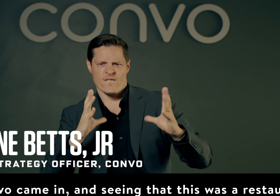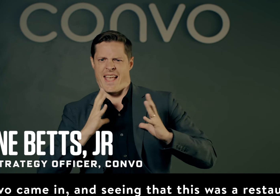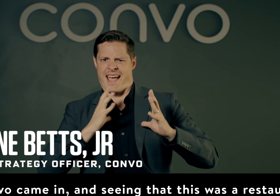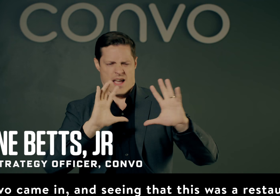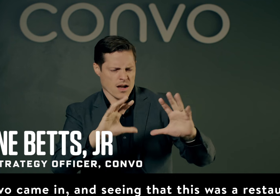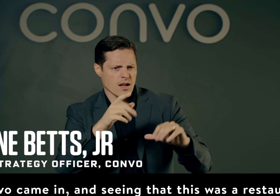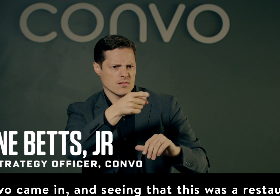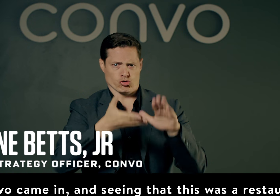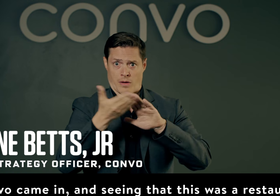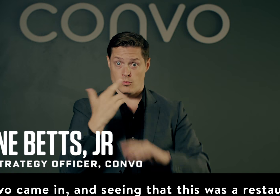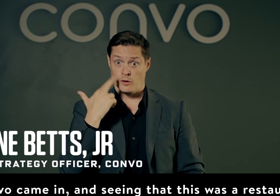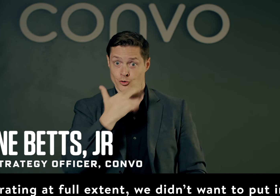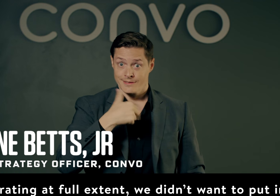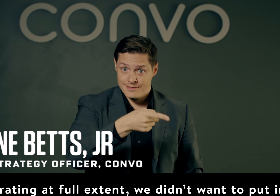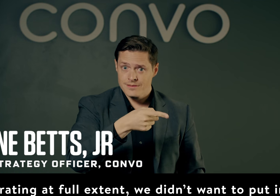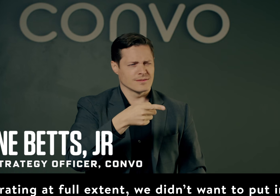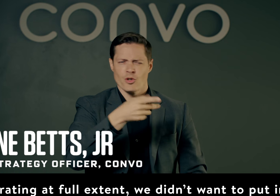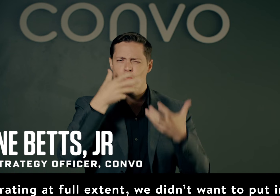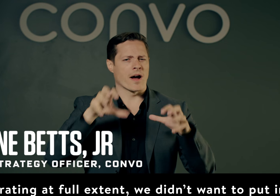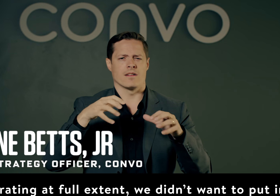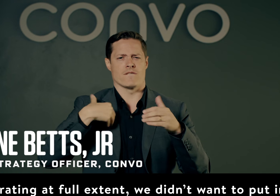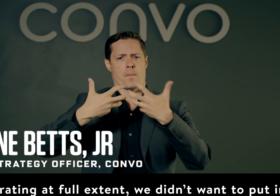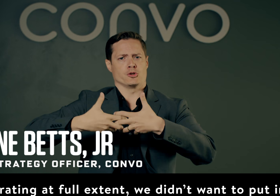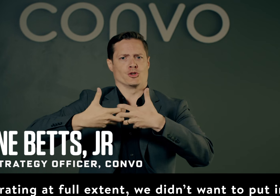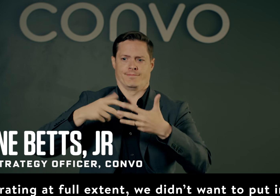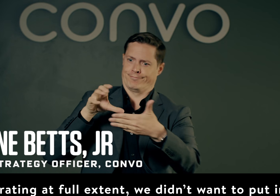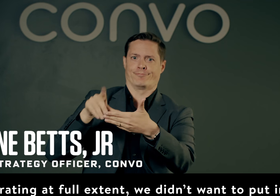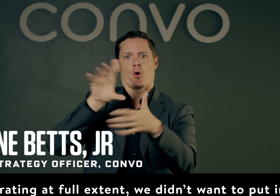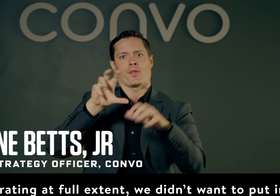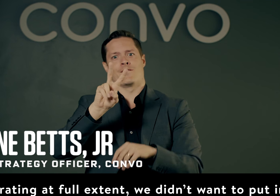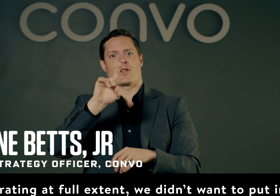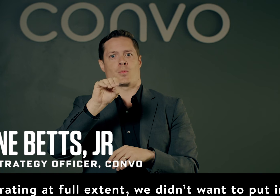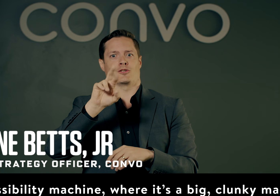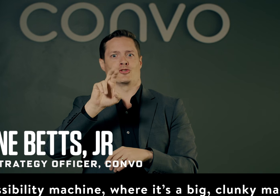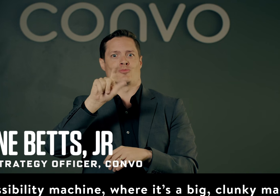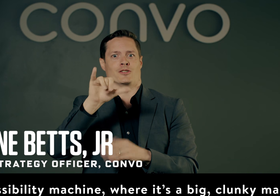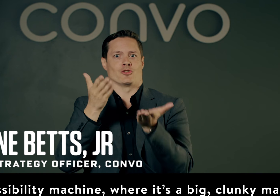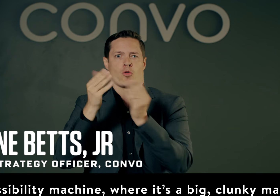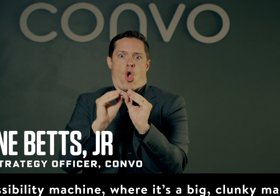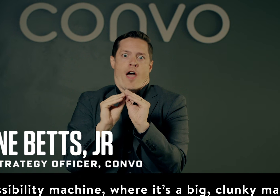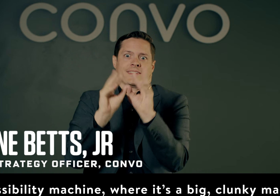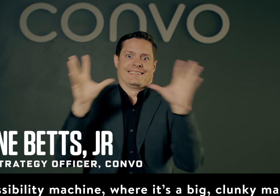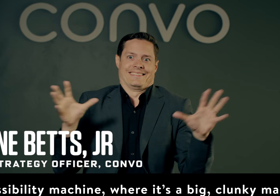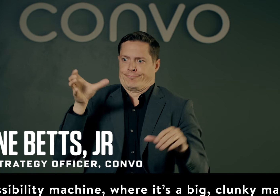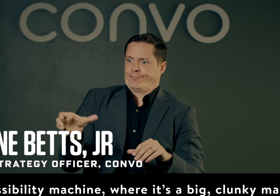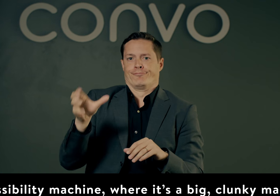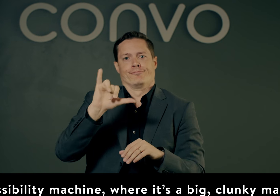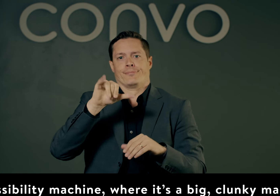and seeing that this was a restaurant operating at full extent, we didn't want to put in an accessibility machine, where it's a big,